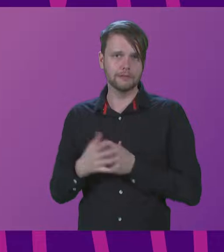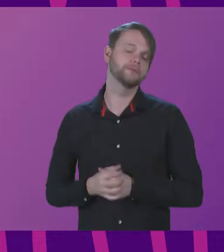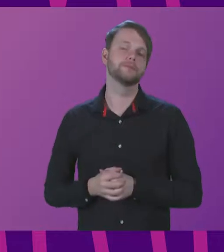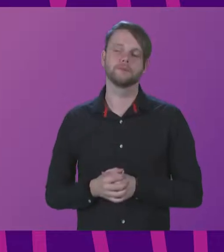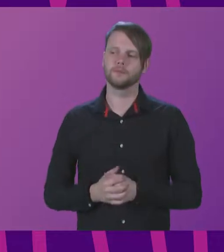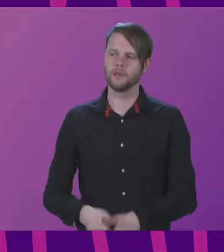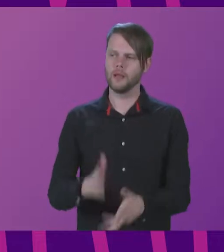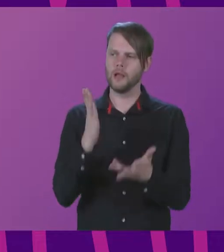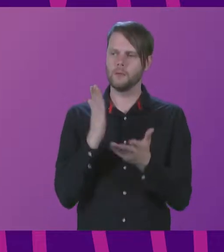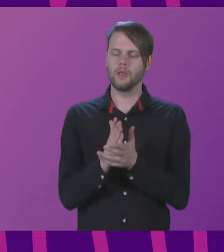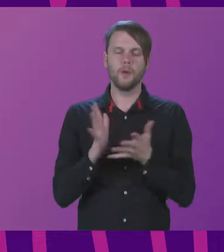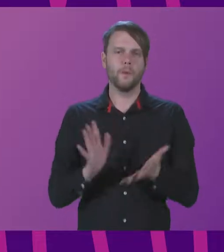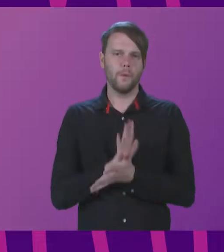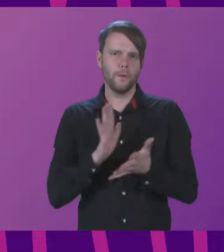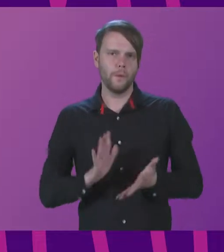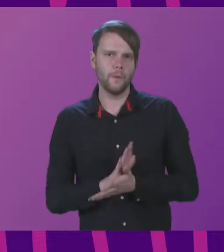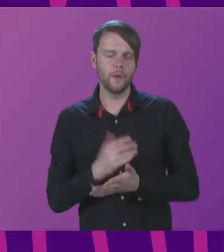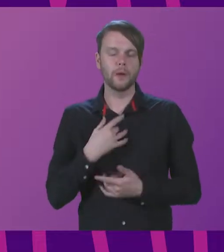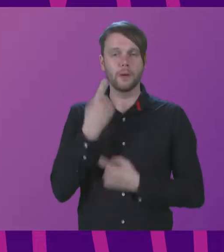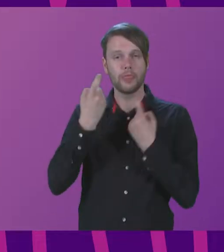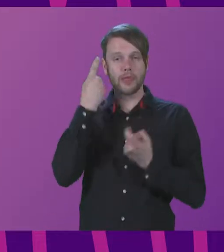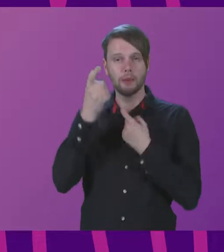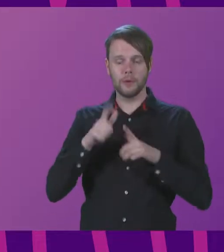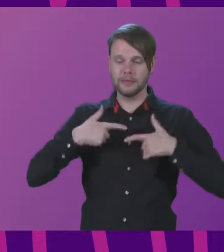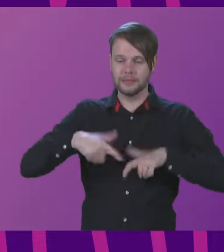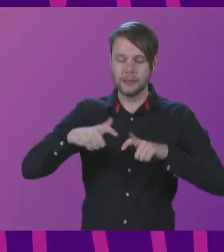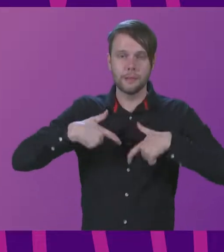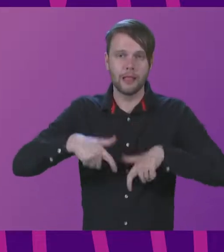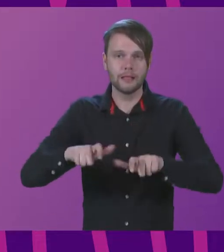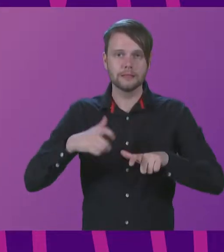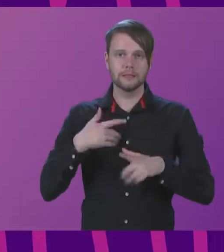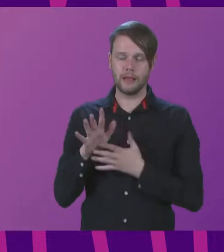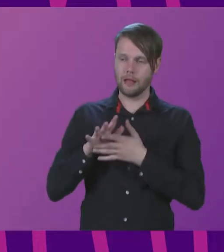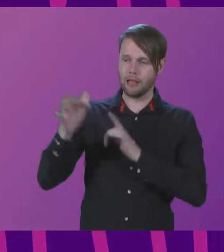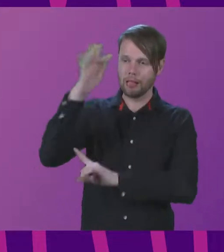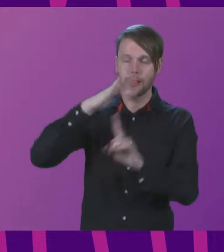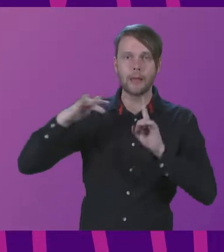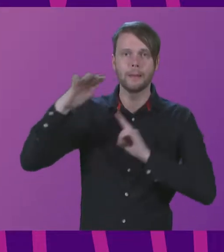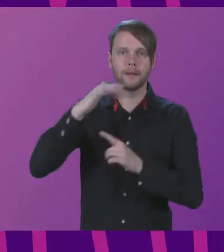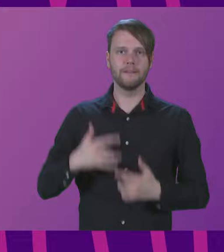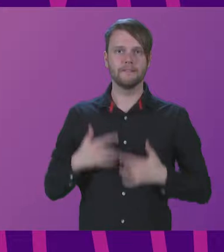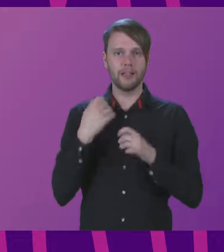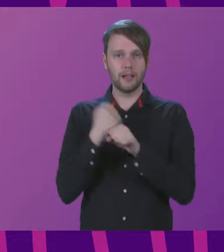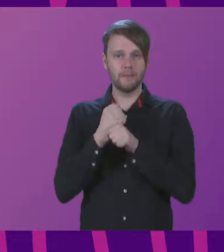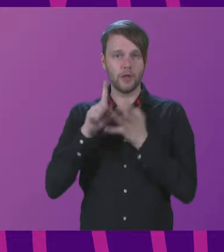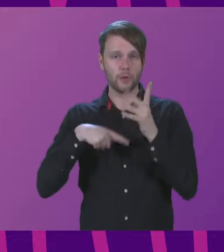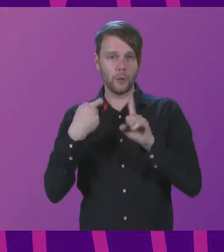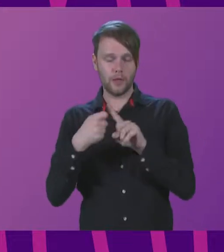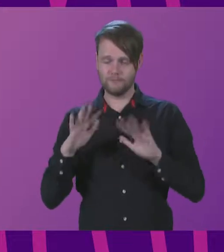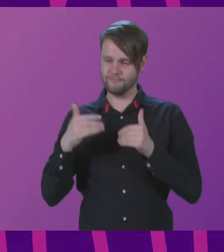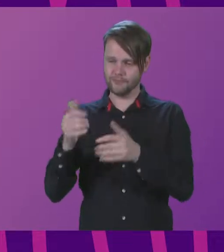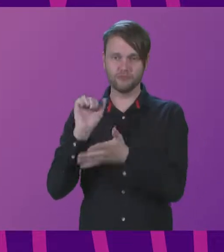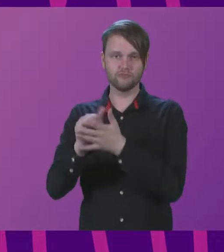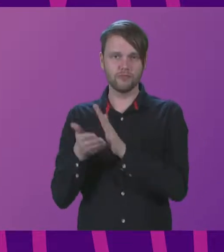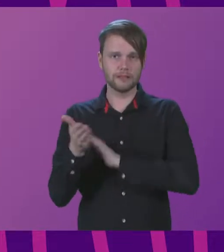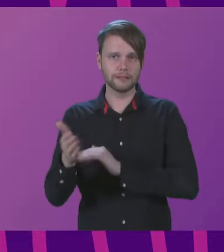I'm very reassured that when it comes to sustainability and our climate, that the government of the UK is going in the right direction. Hearing